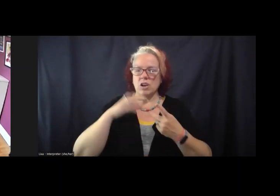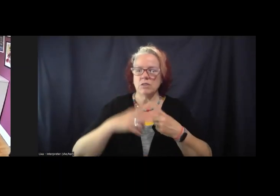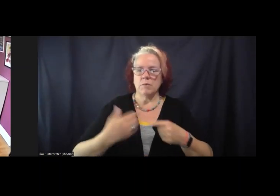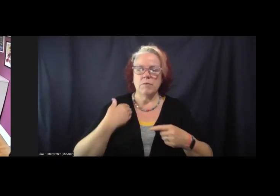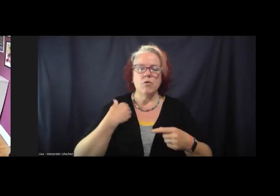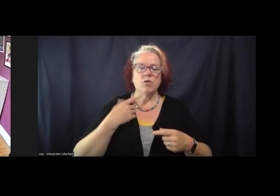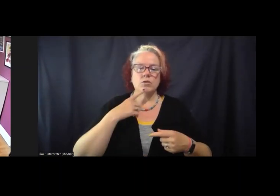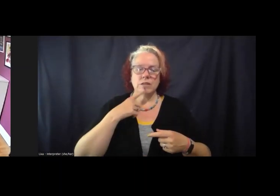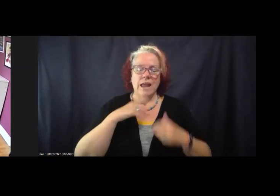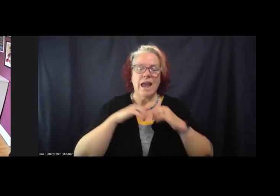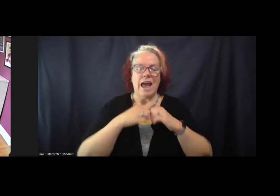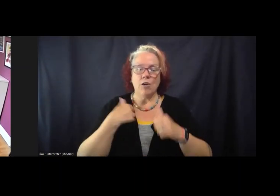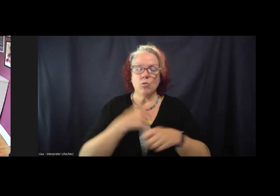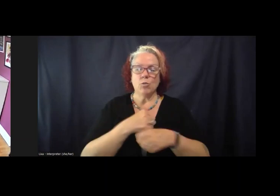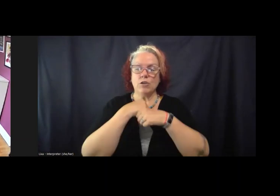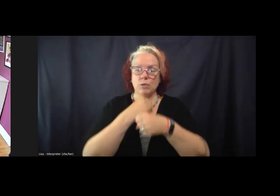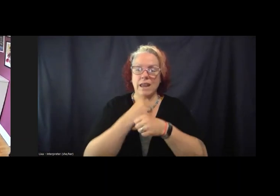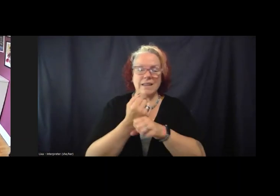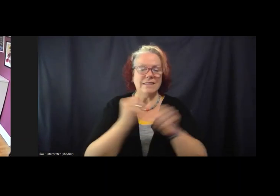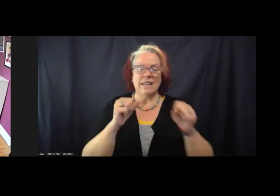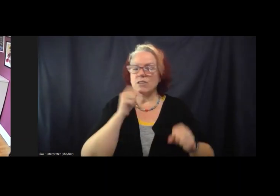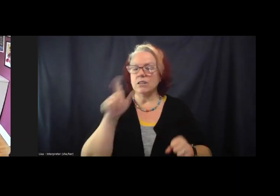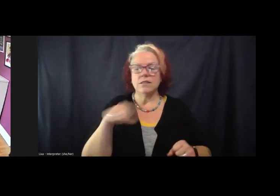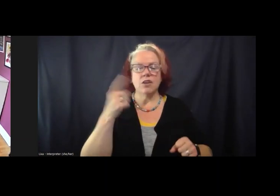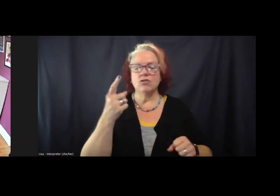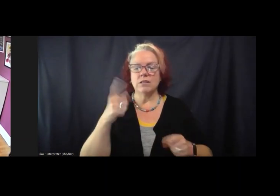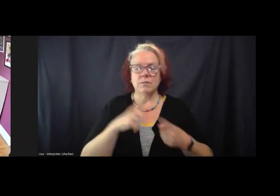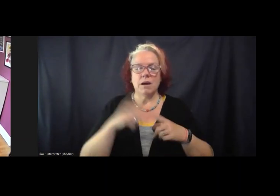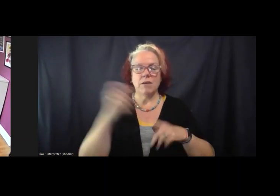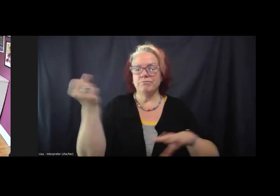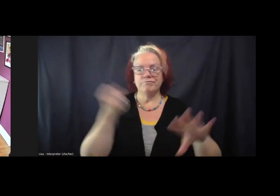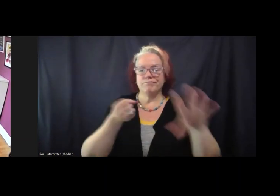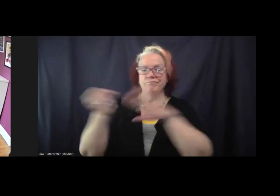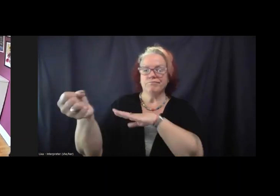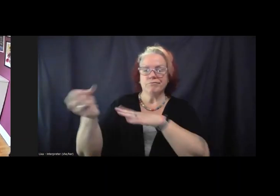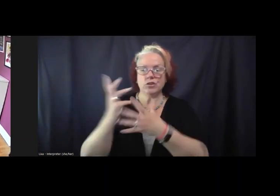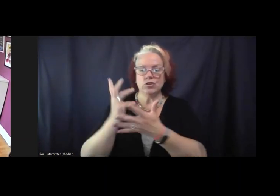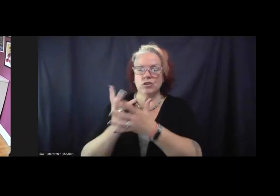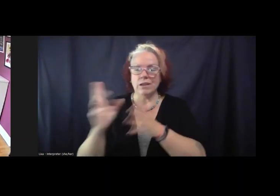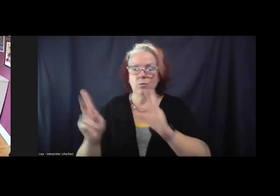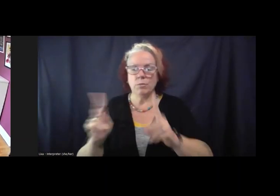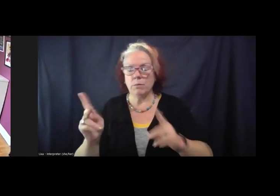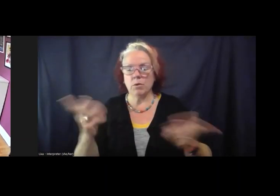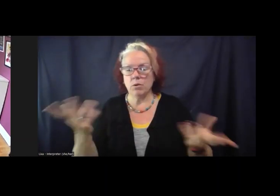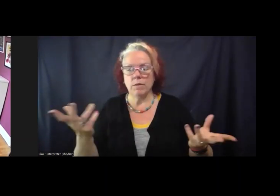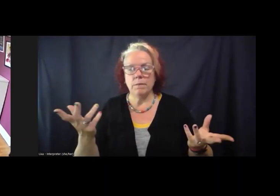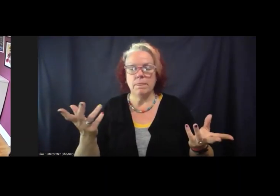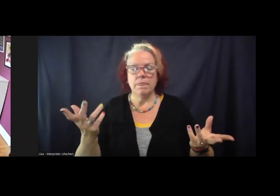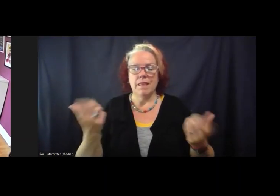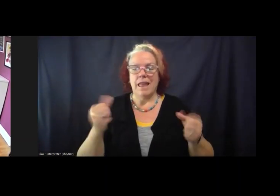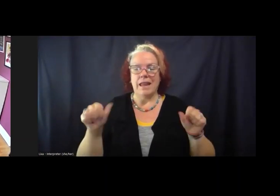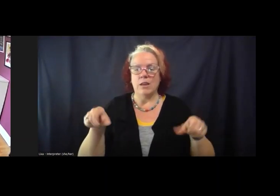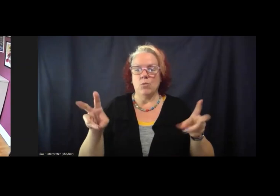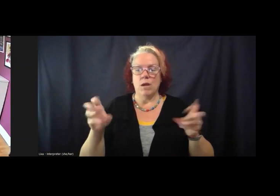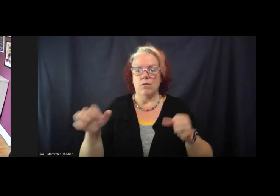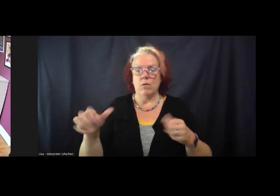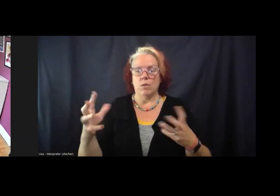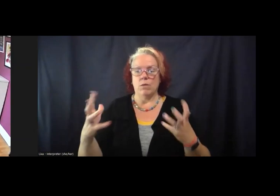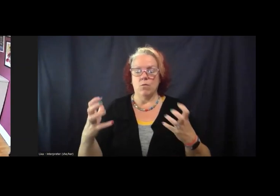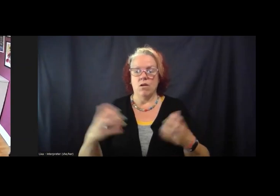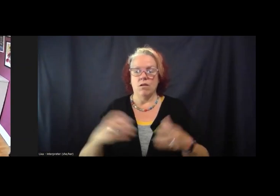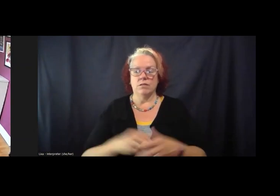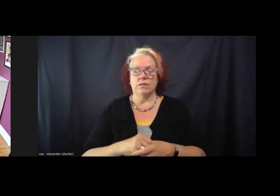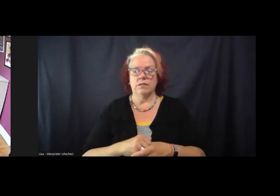about how we create safety because it's not about just continuing to jail people, um, any way we want. Um,